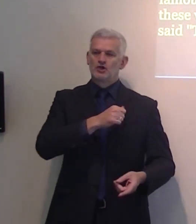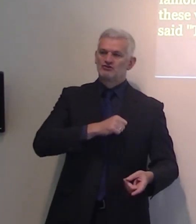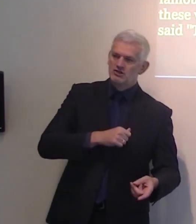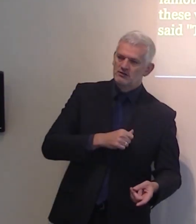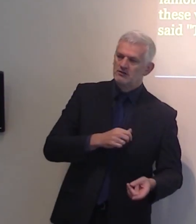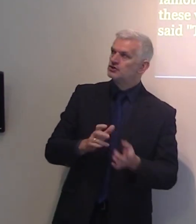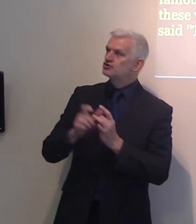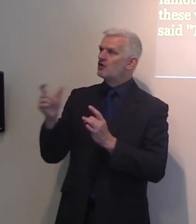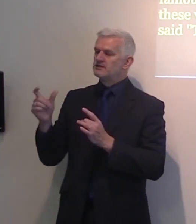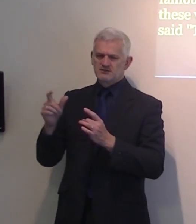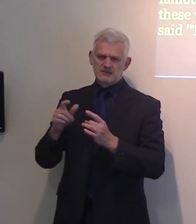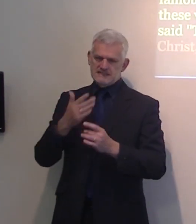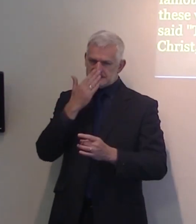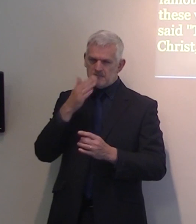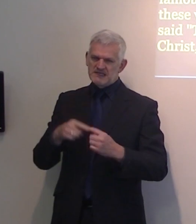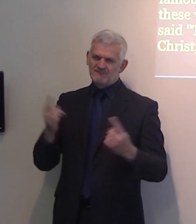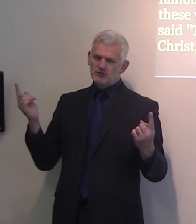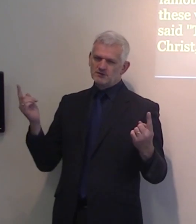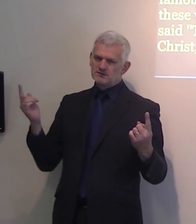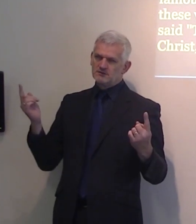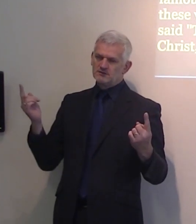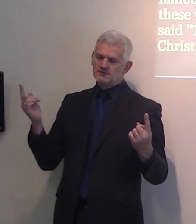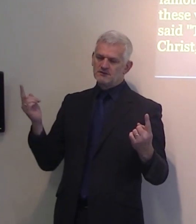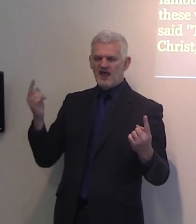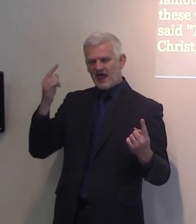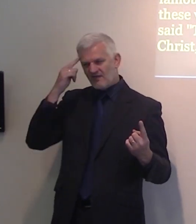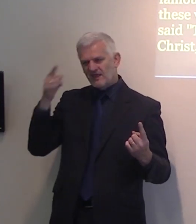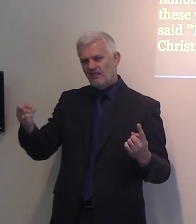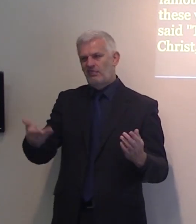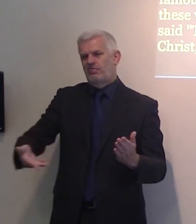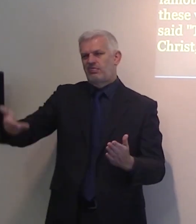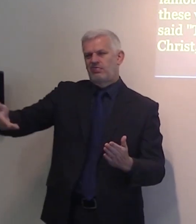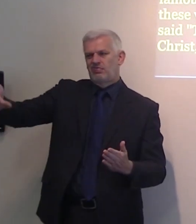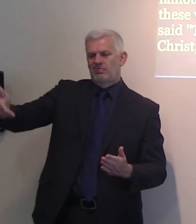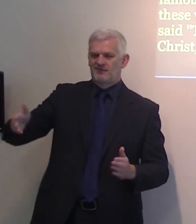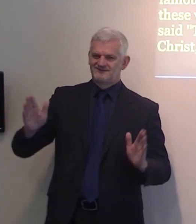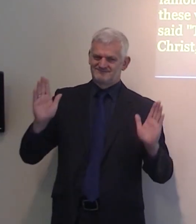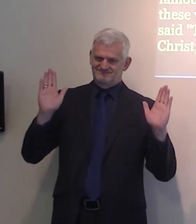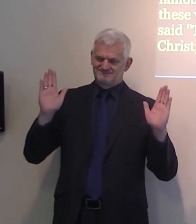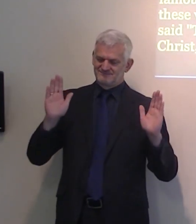This is an exaggeration. But you know that the Sermon on the Mount